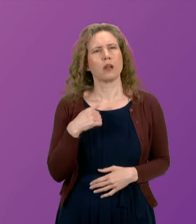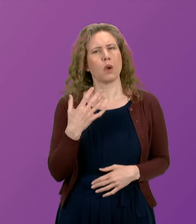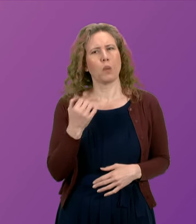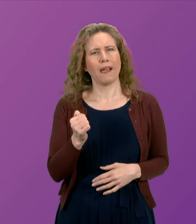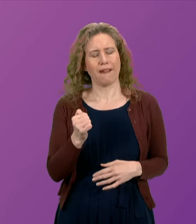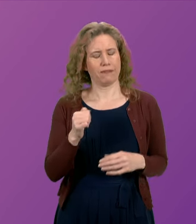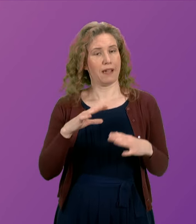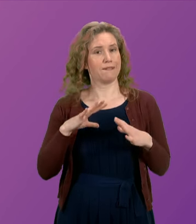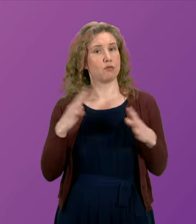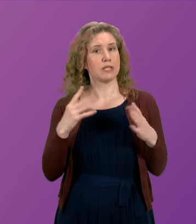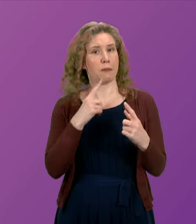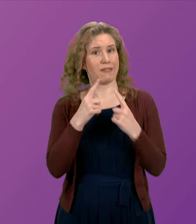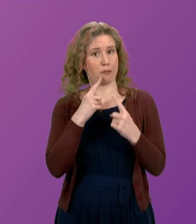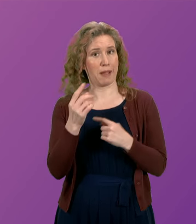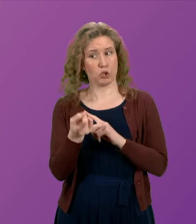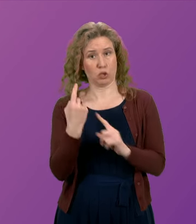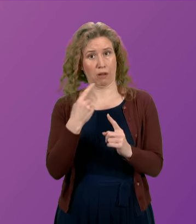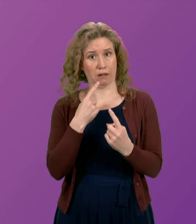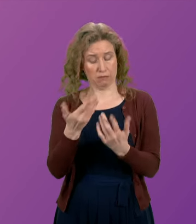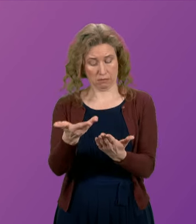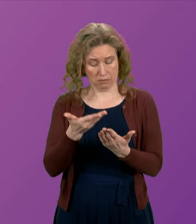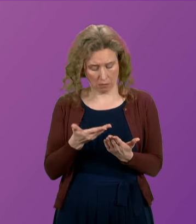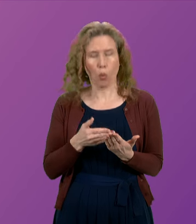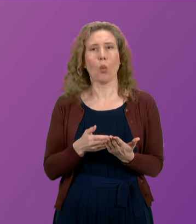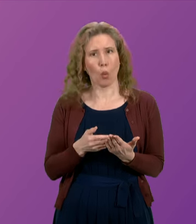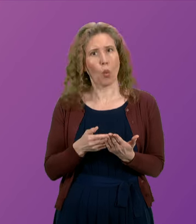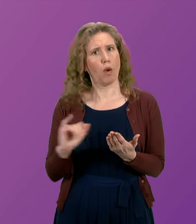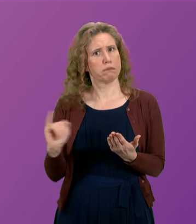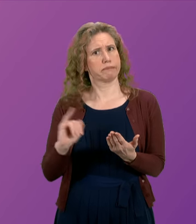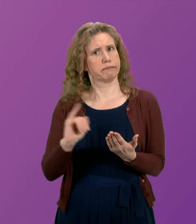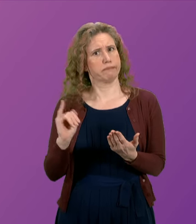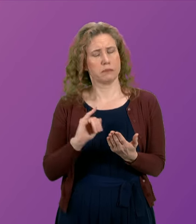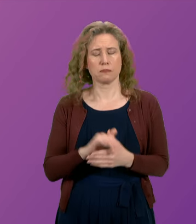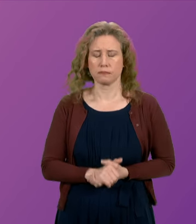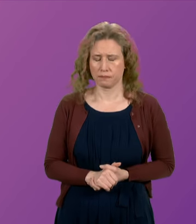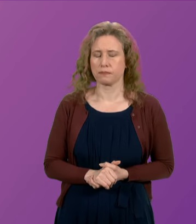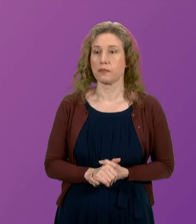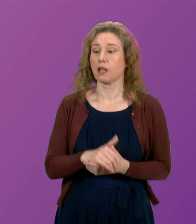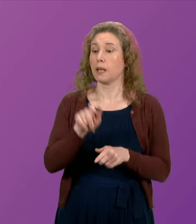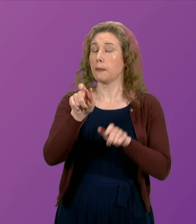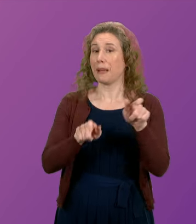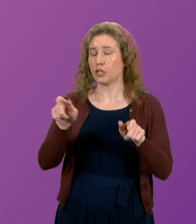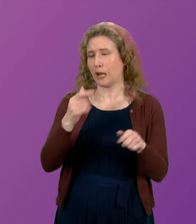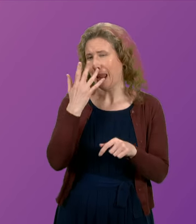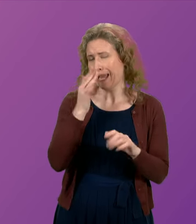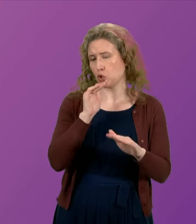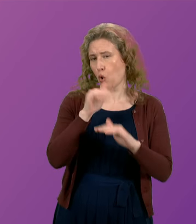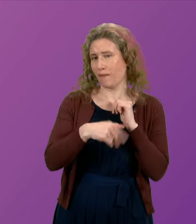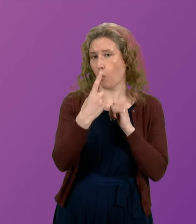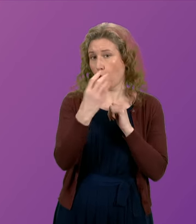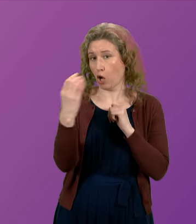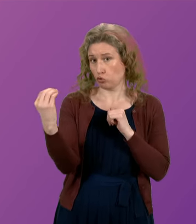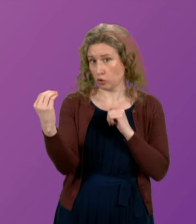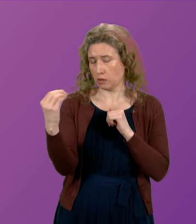a freedom of information response, which shows just how stark the situation is. Patients aged over 100